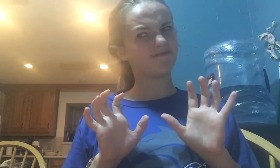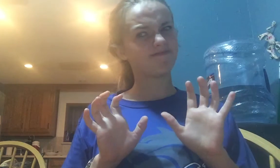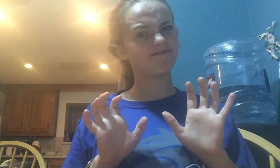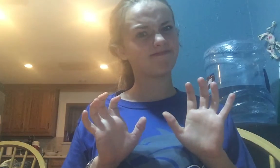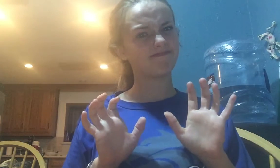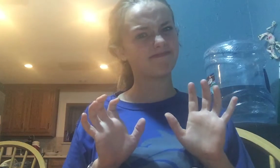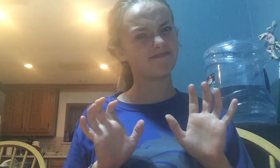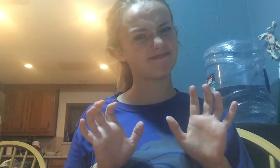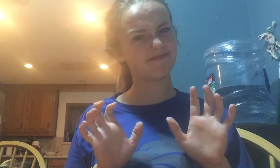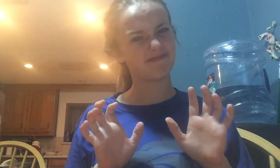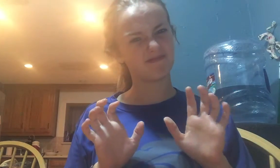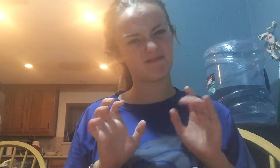we don't understand.